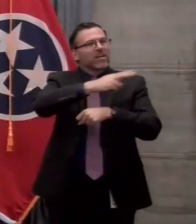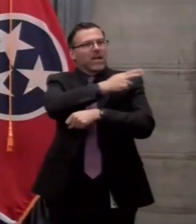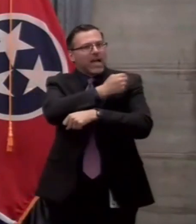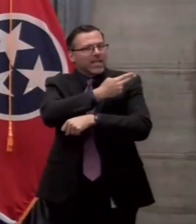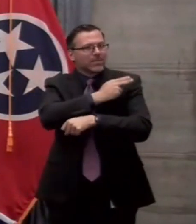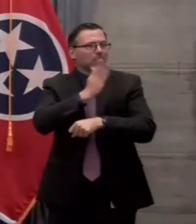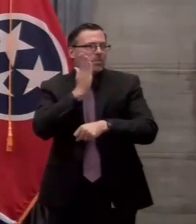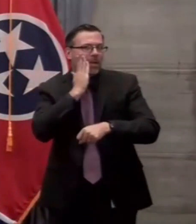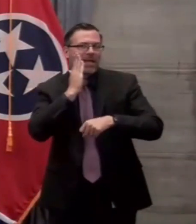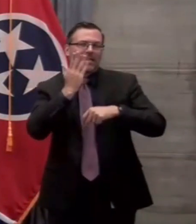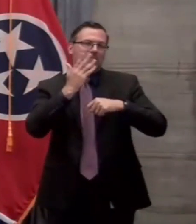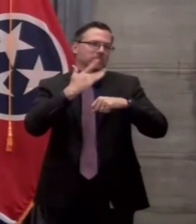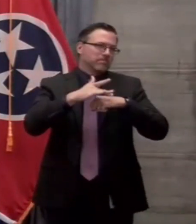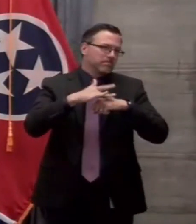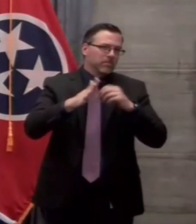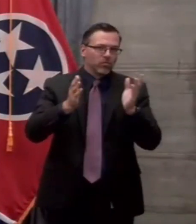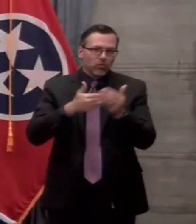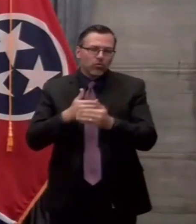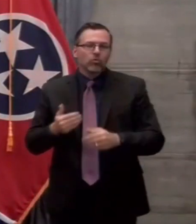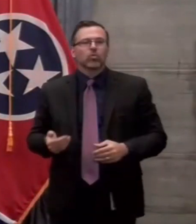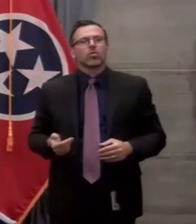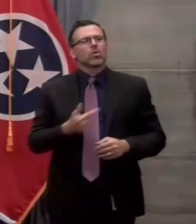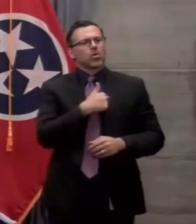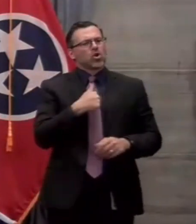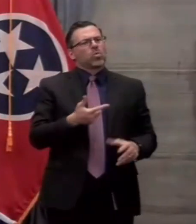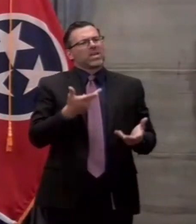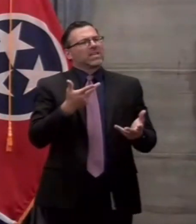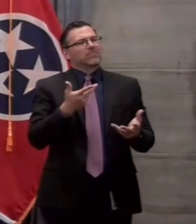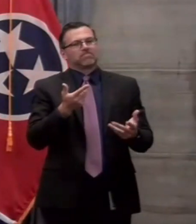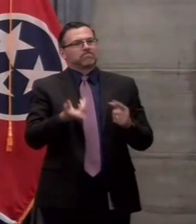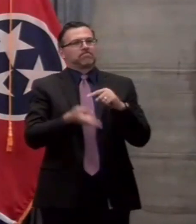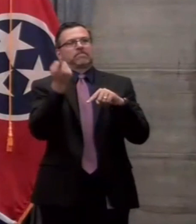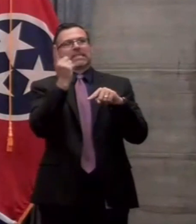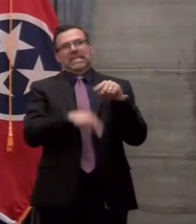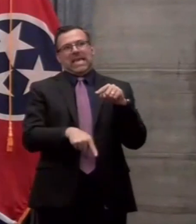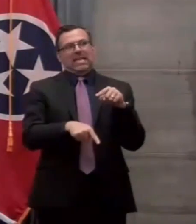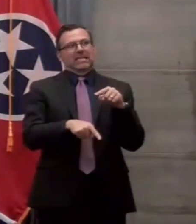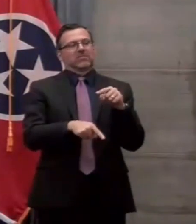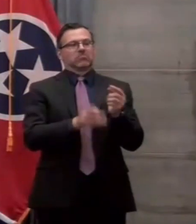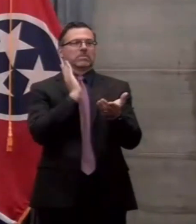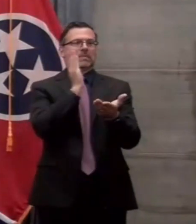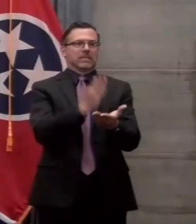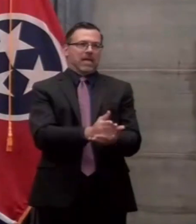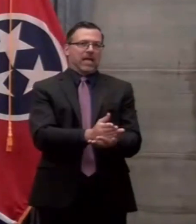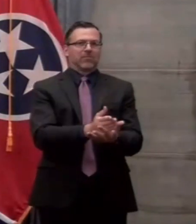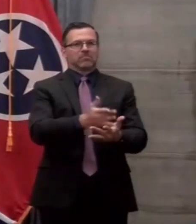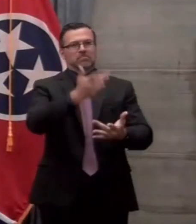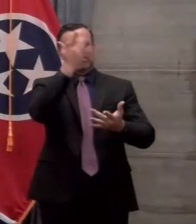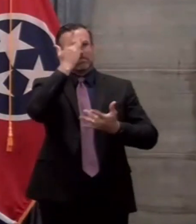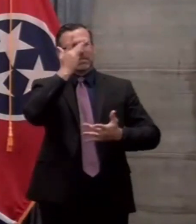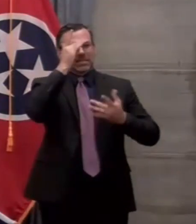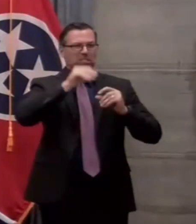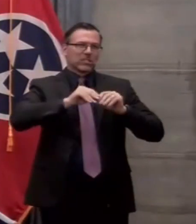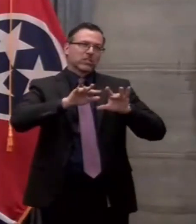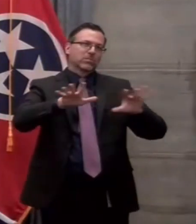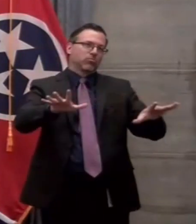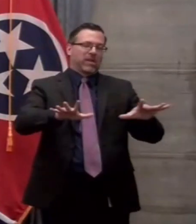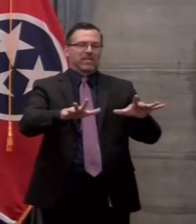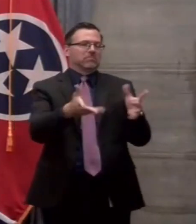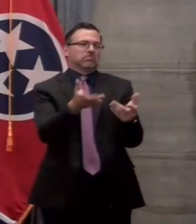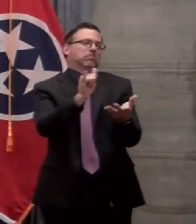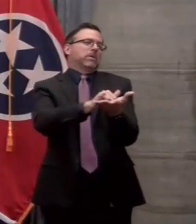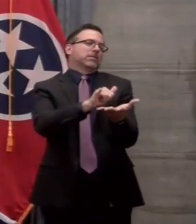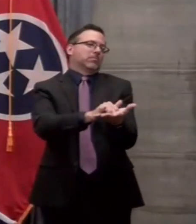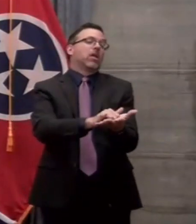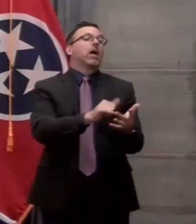would eliminate case transmission. That's not going to be possible until we have herd immunity, but we can